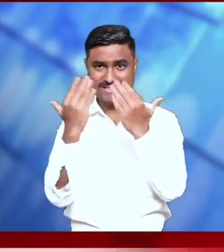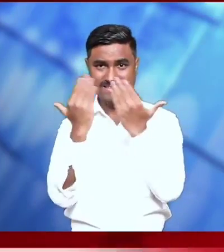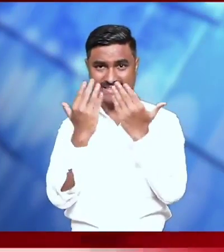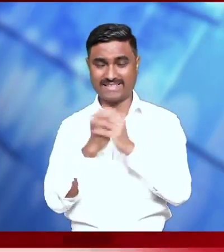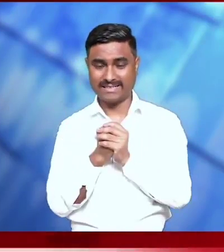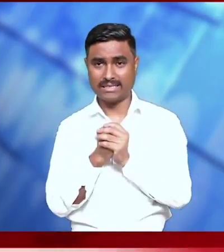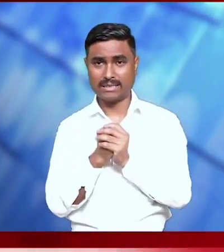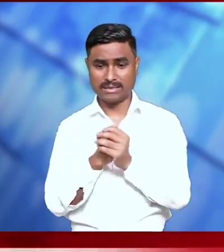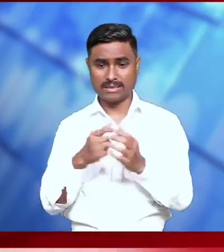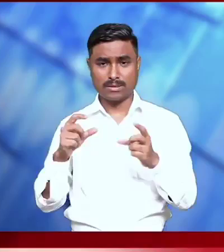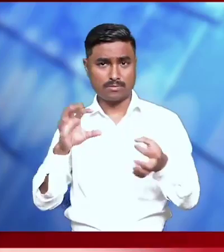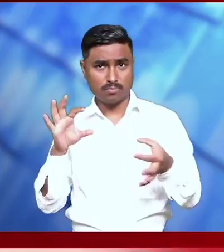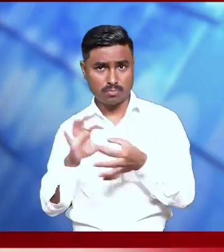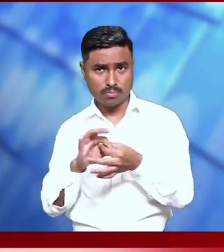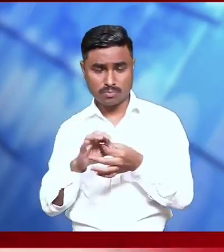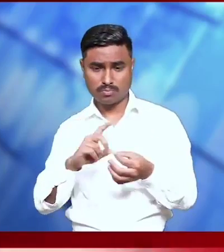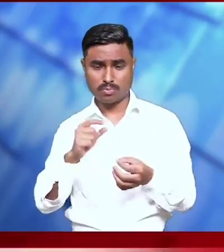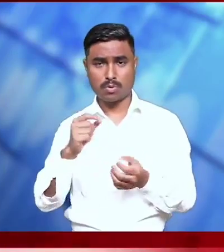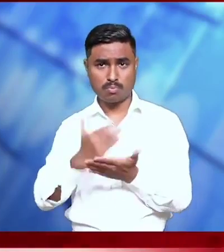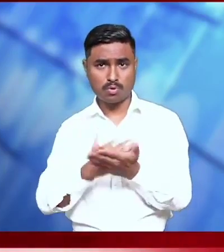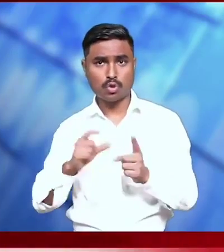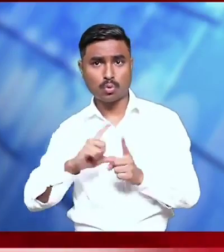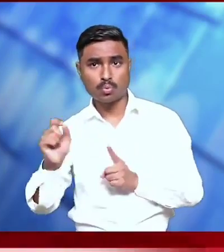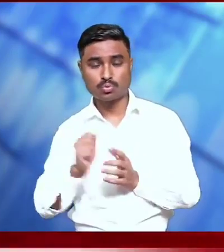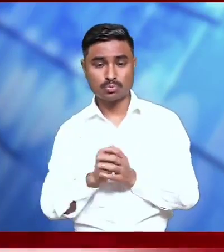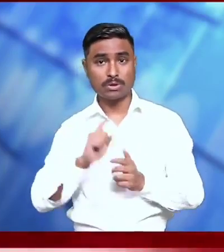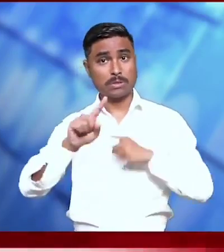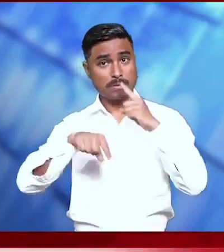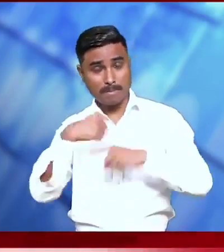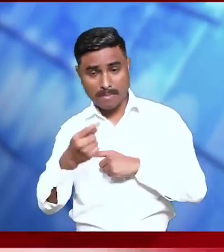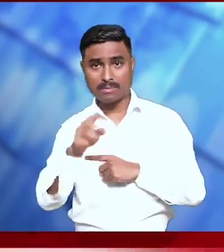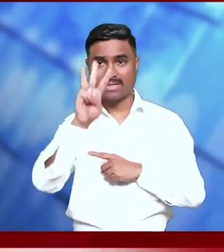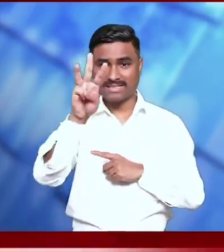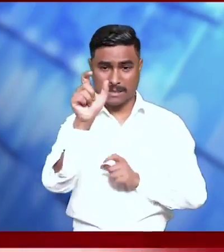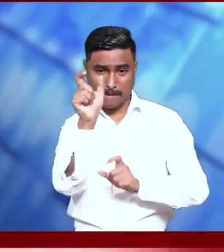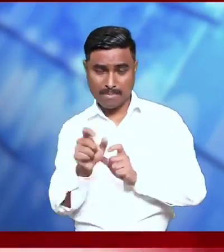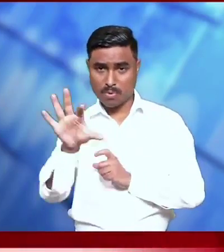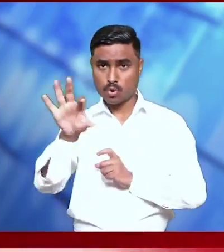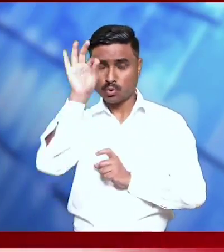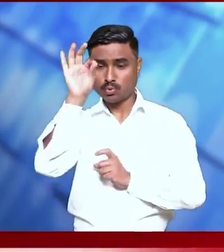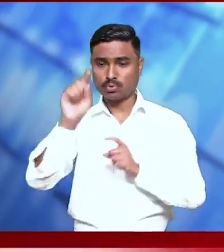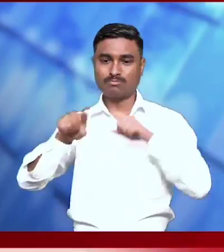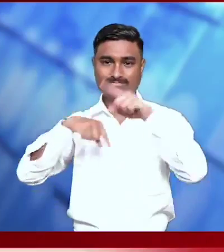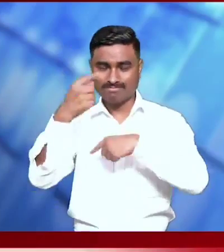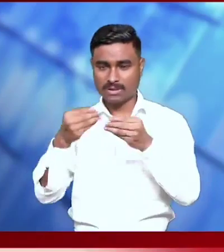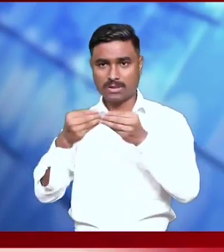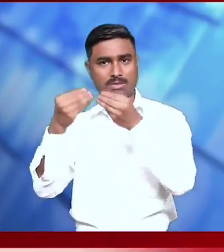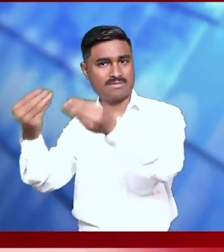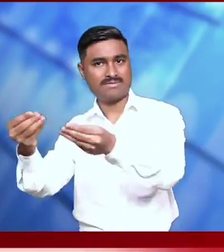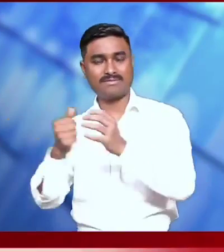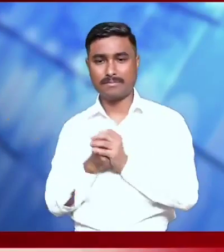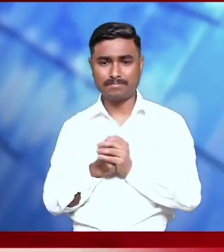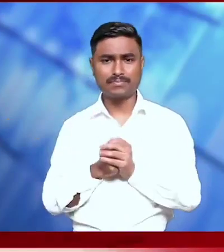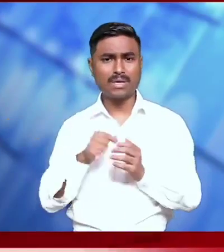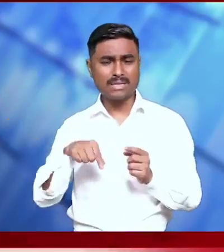evaluation and the winner will be called to the National Level Prize Distribution Ceremony. With the reason to make